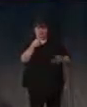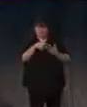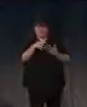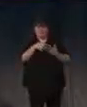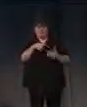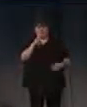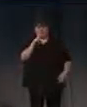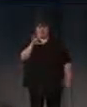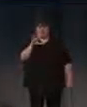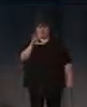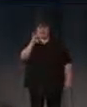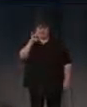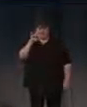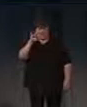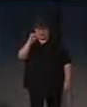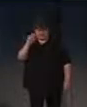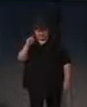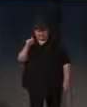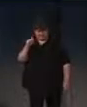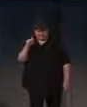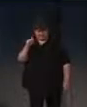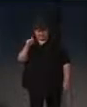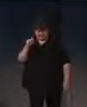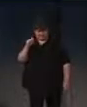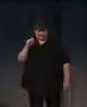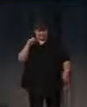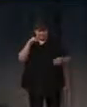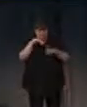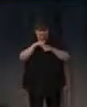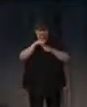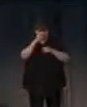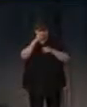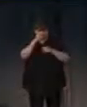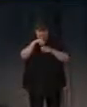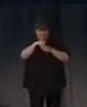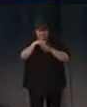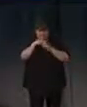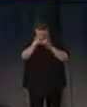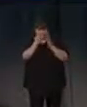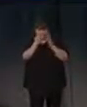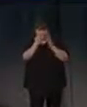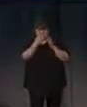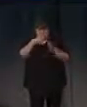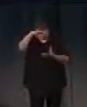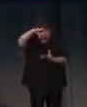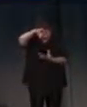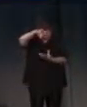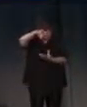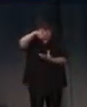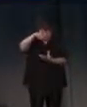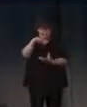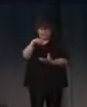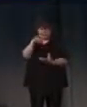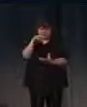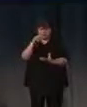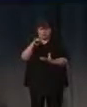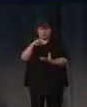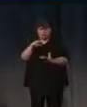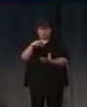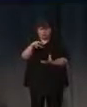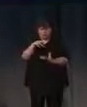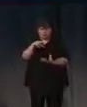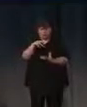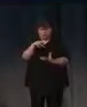flies were placed inside of a transparent jar and the jar was gyrating